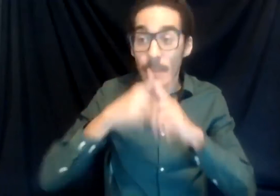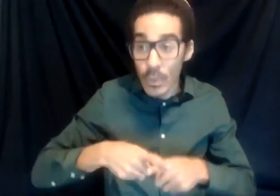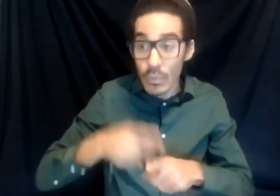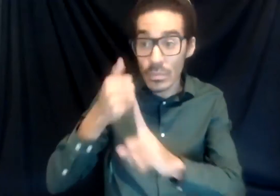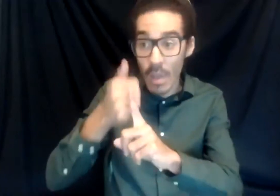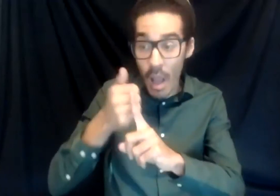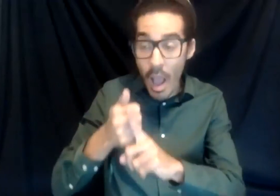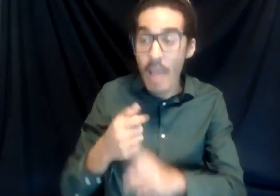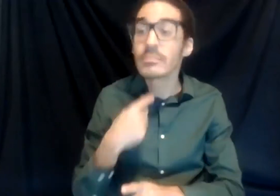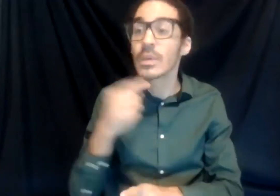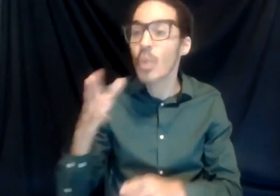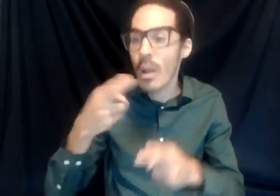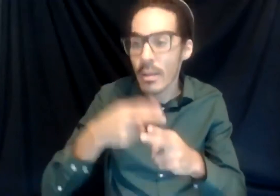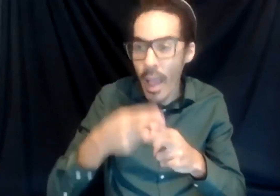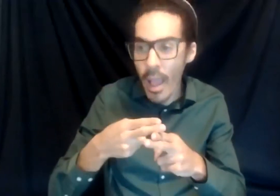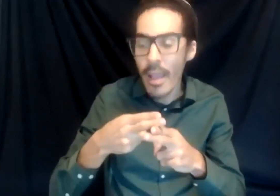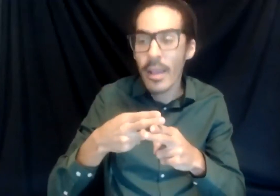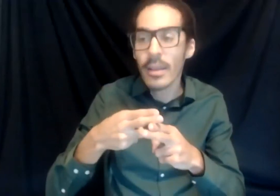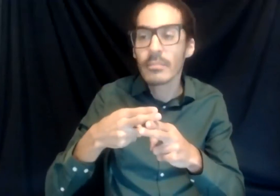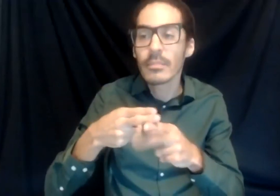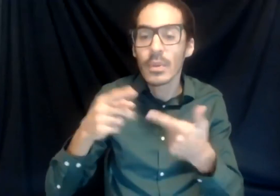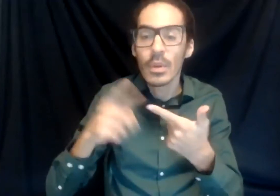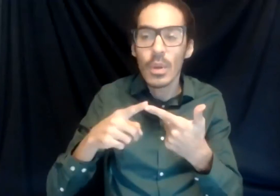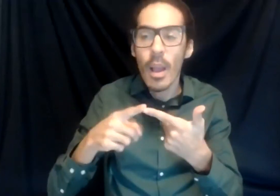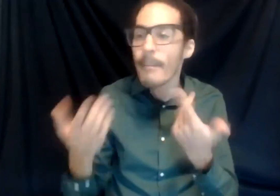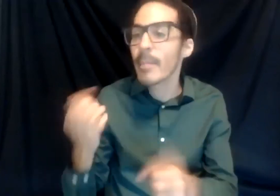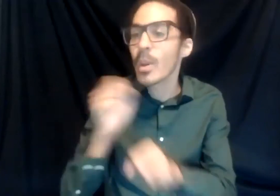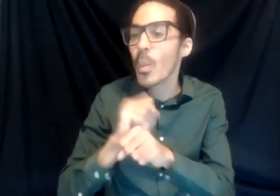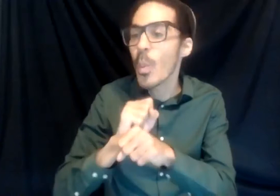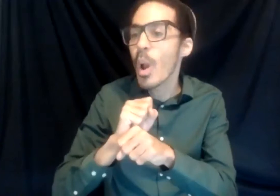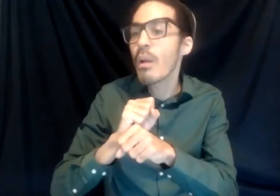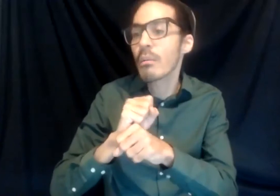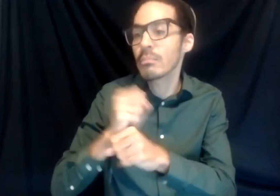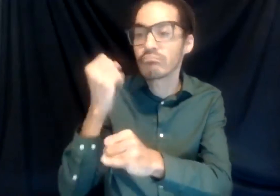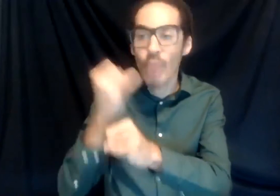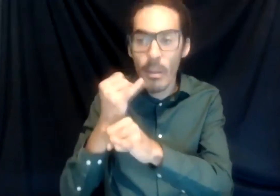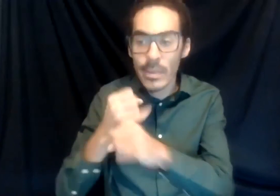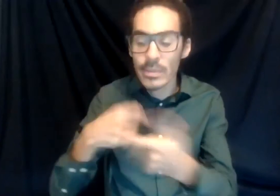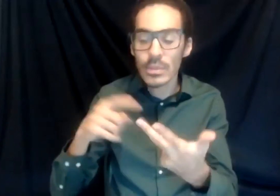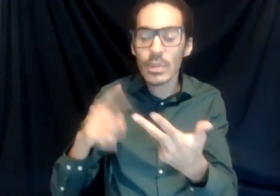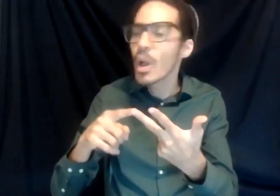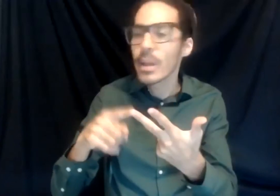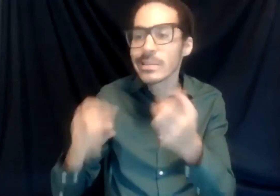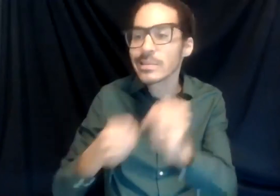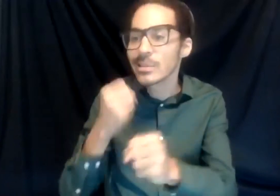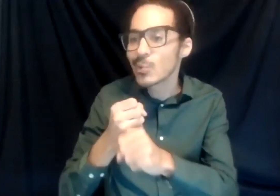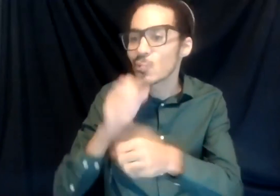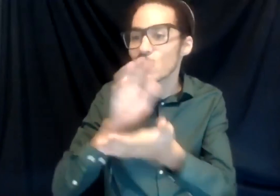your name and where you may work on campus or what year in school you are in and what you might be